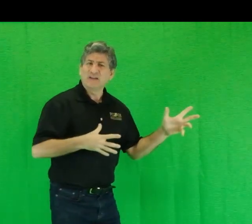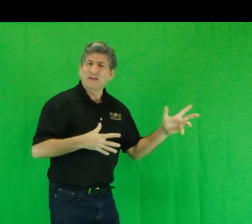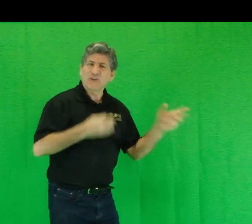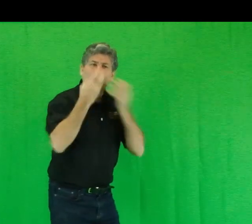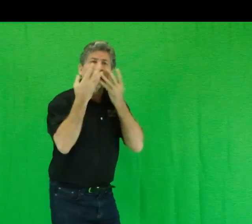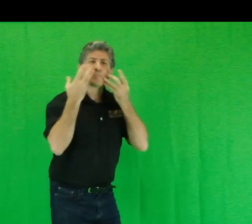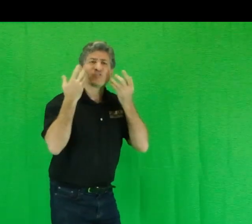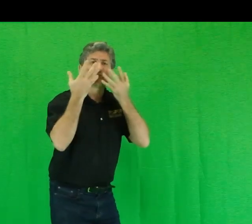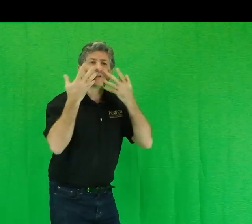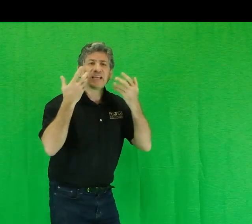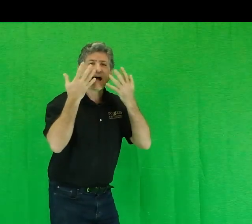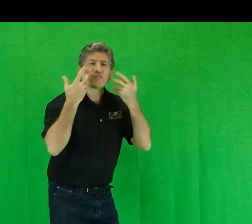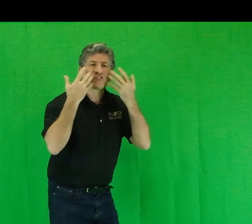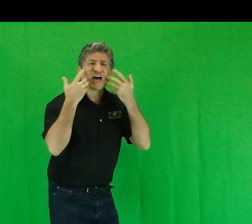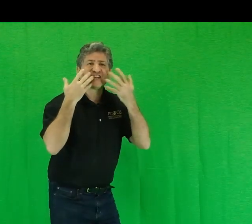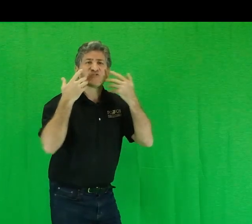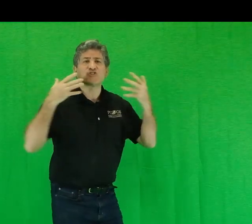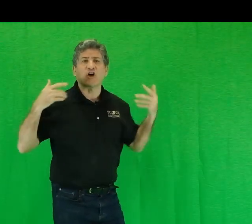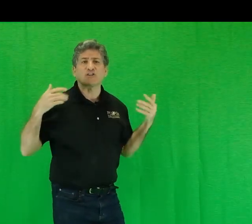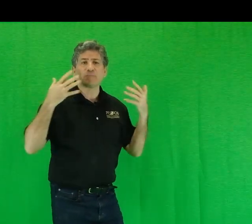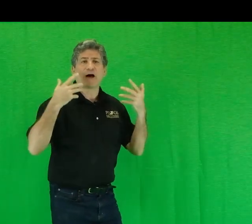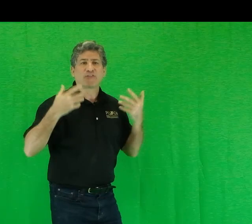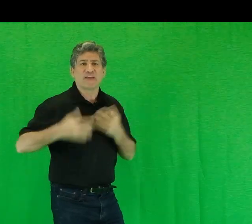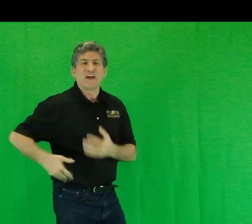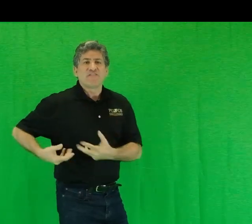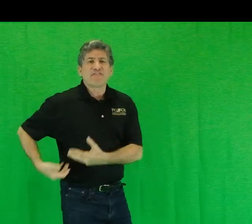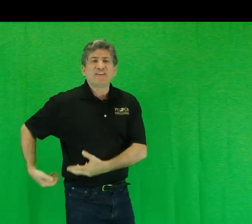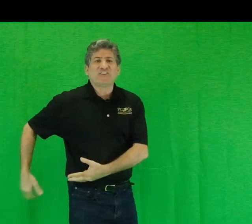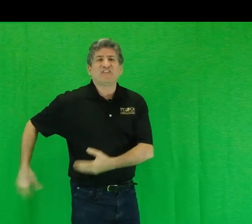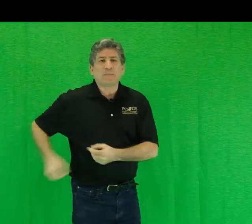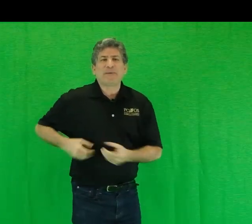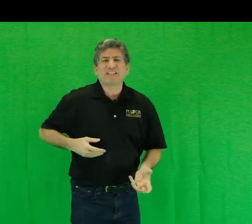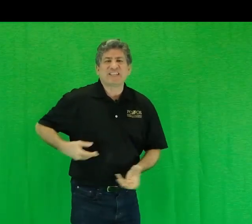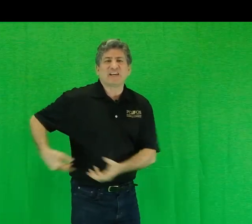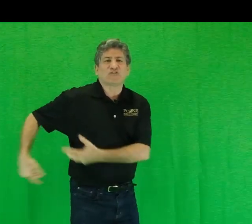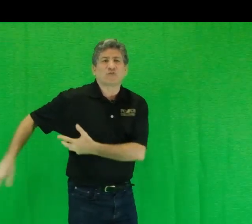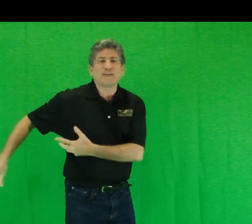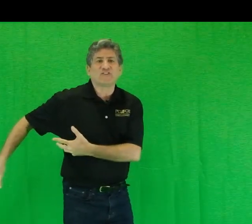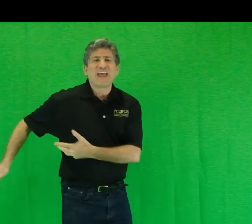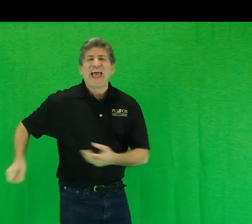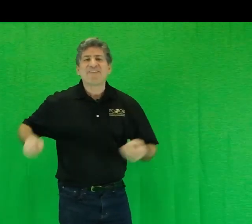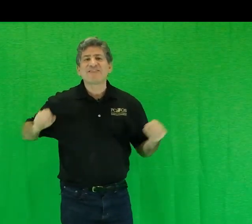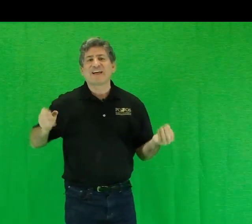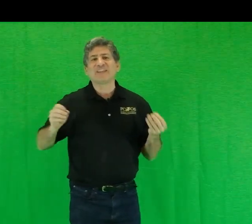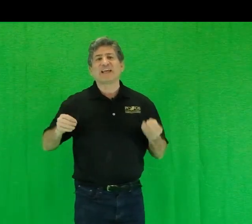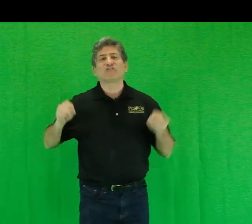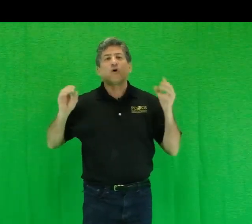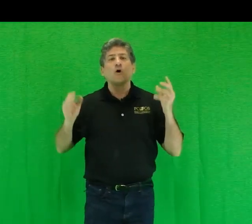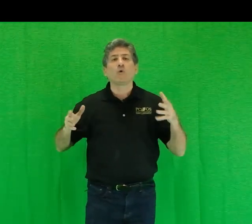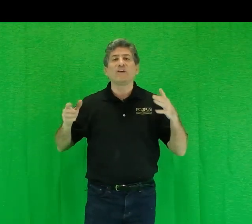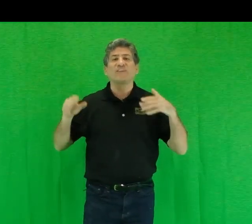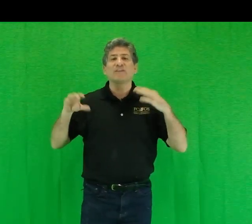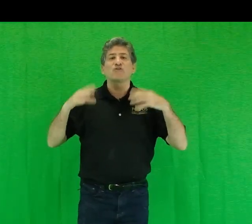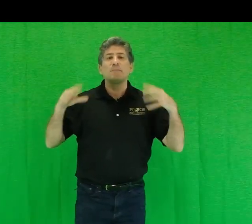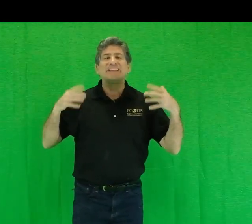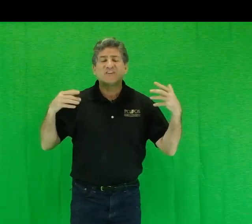the crumbs spilling out the sides of the shark's mouth and the feces and piss he excretes have nonetheless always had tremendous